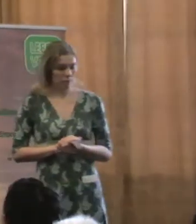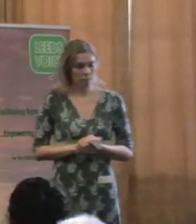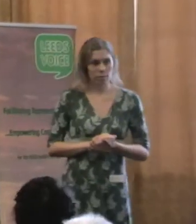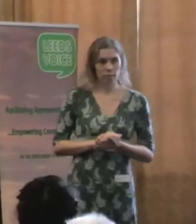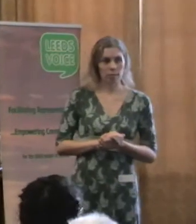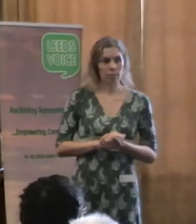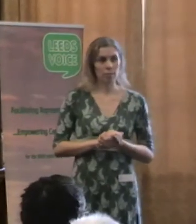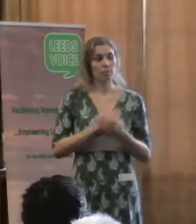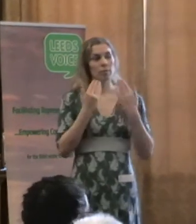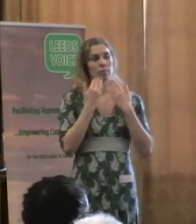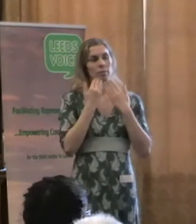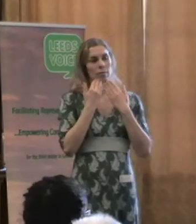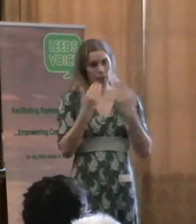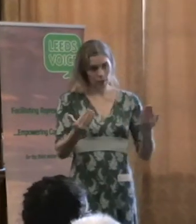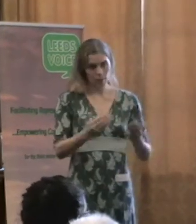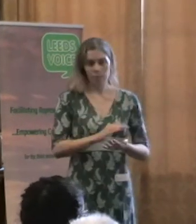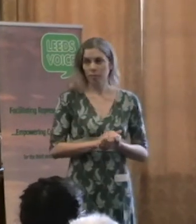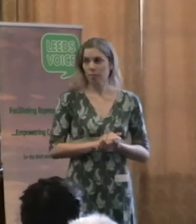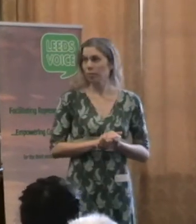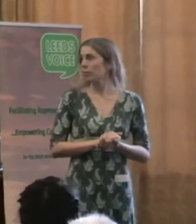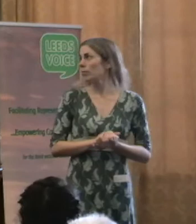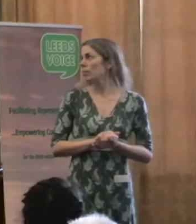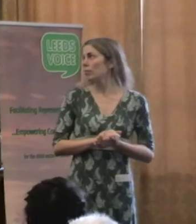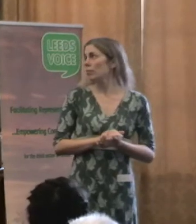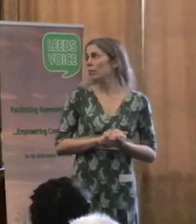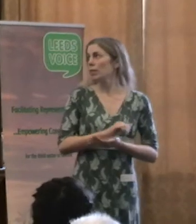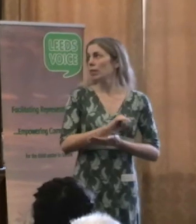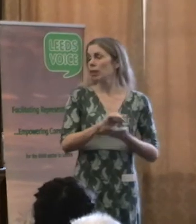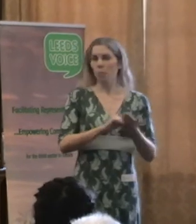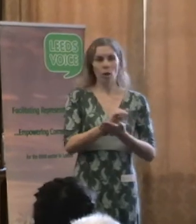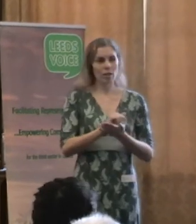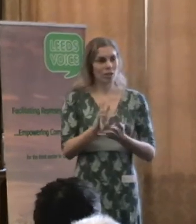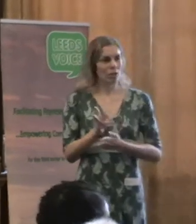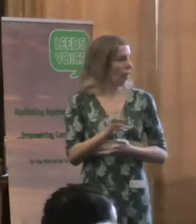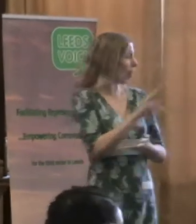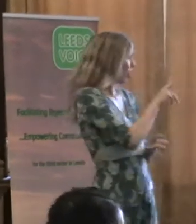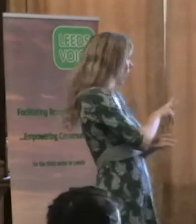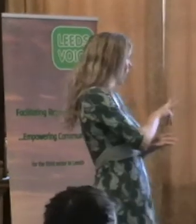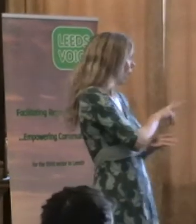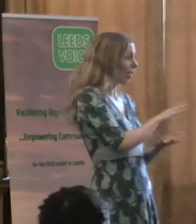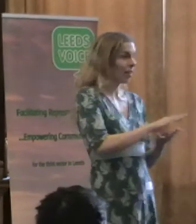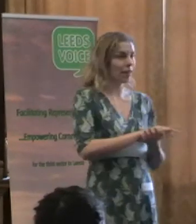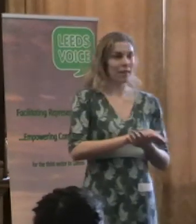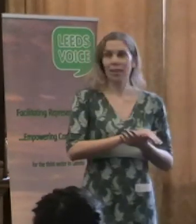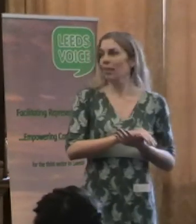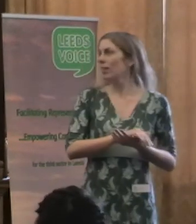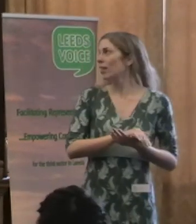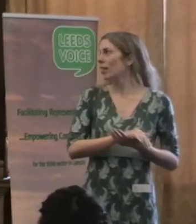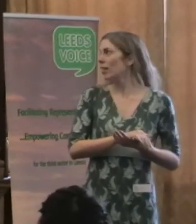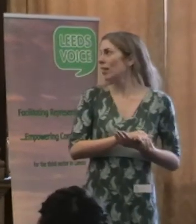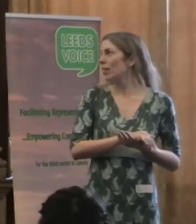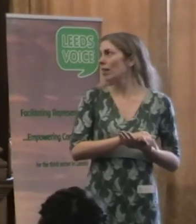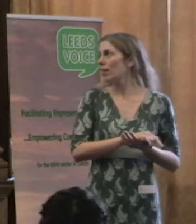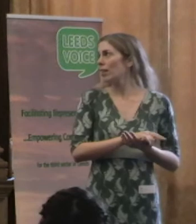All right, thank you very much. Now, apologies if I don't turn around to these tables, but I've been given strict instructions